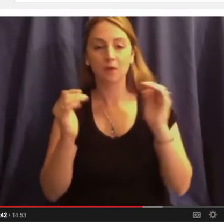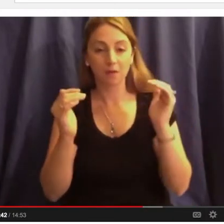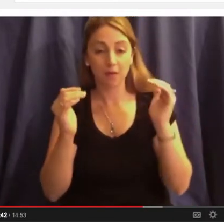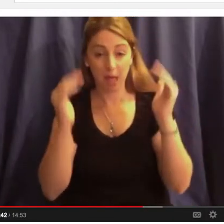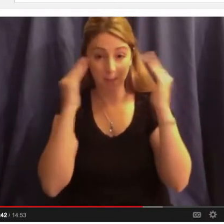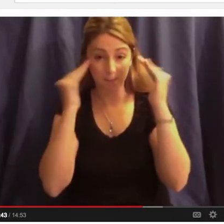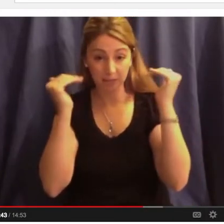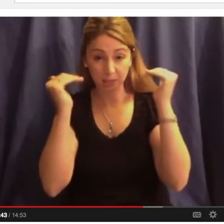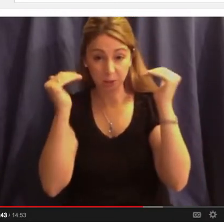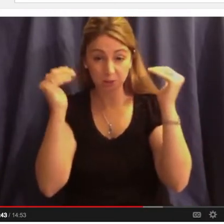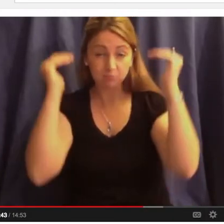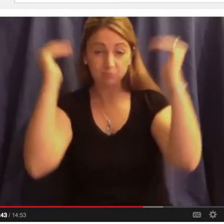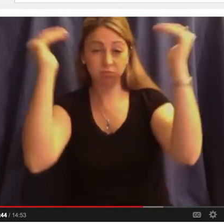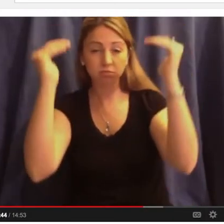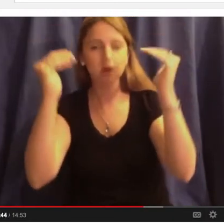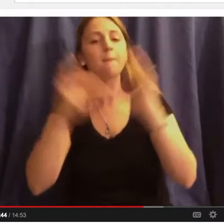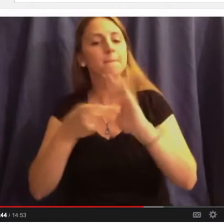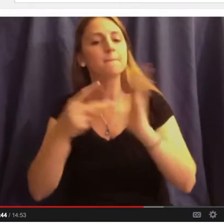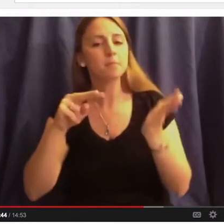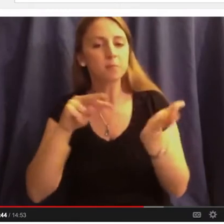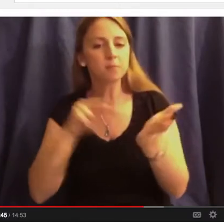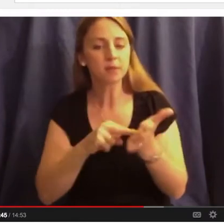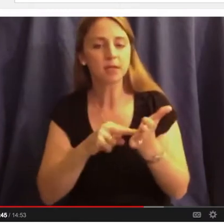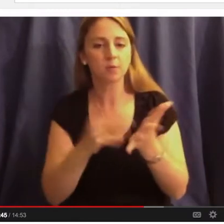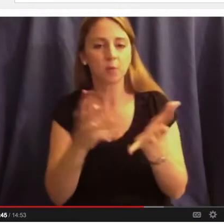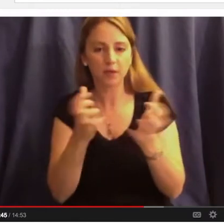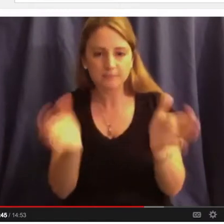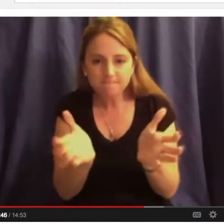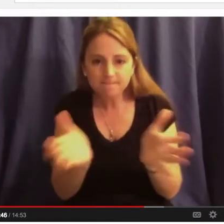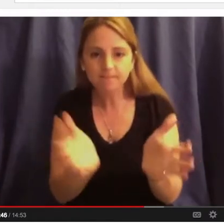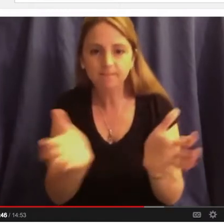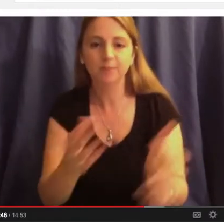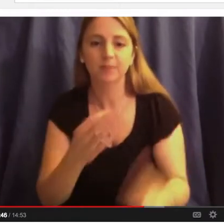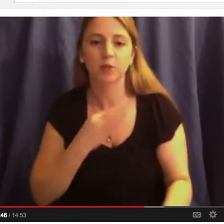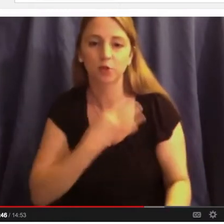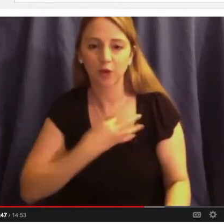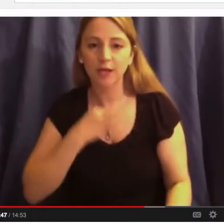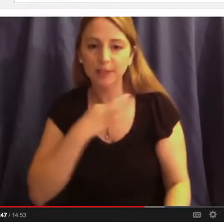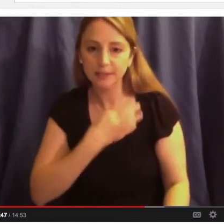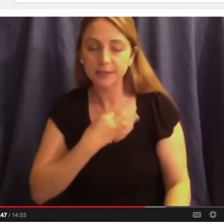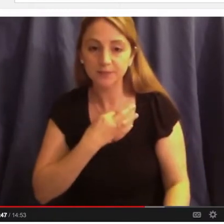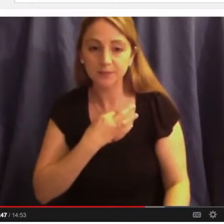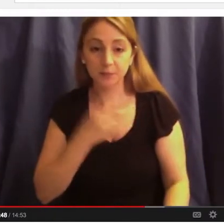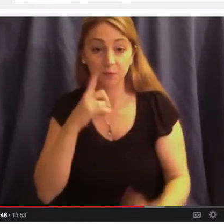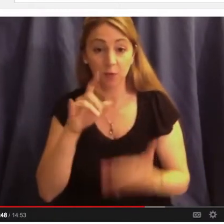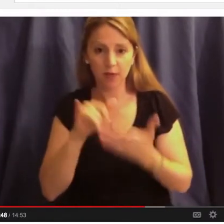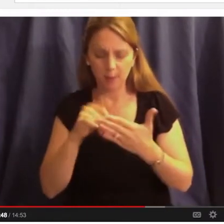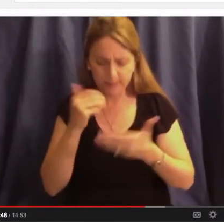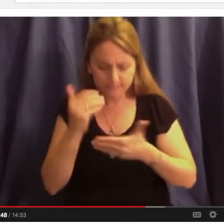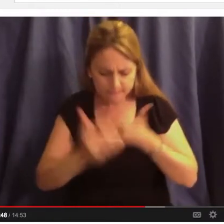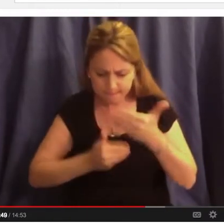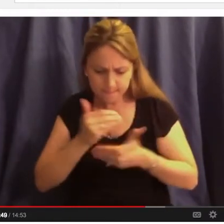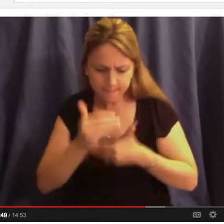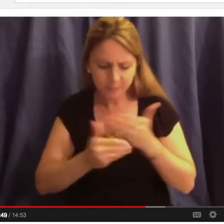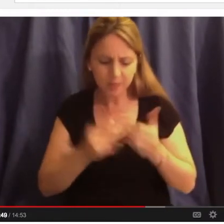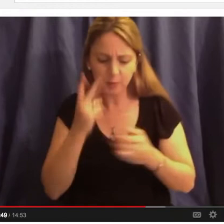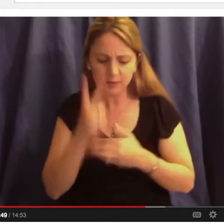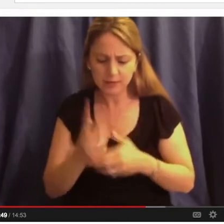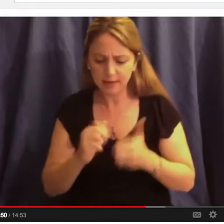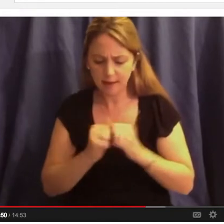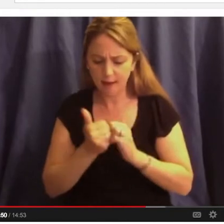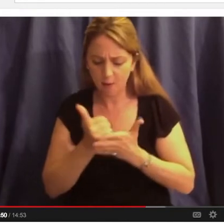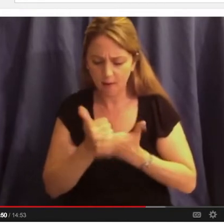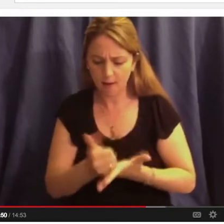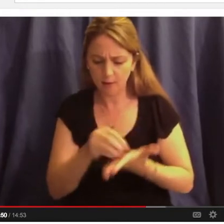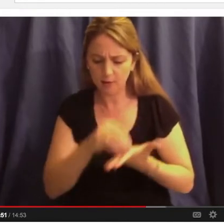be curious. And as a result of those high expectations, we began to find students we wanted to work with to see what can we do to help them, not simply to survive